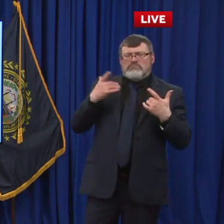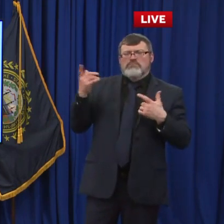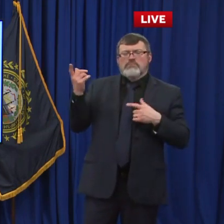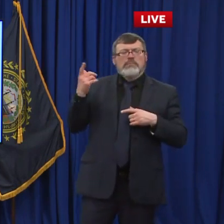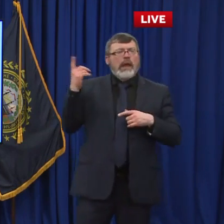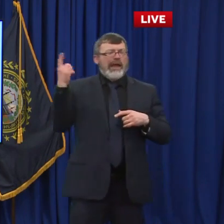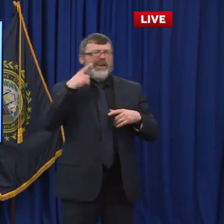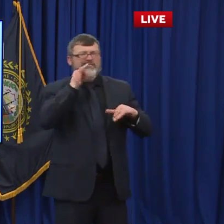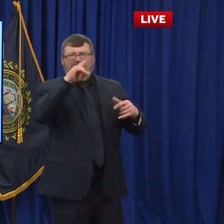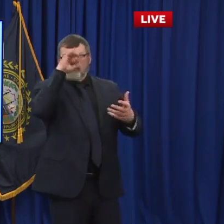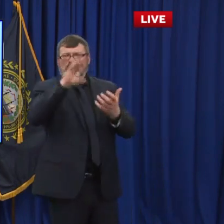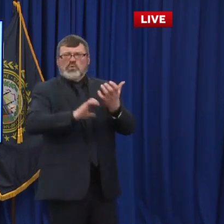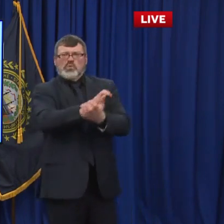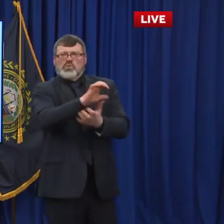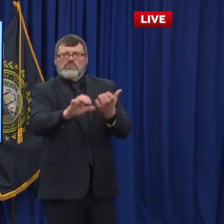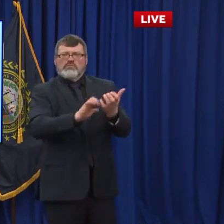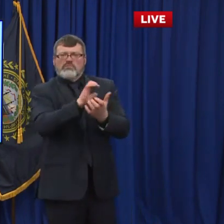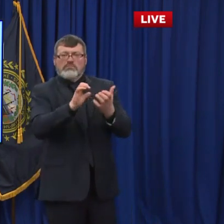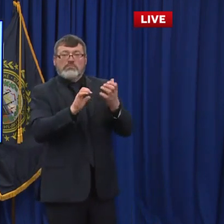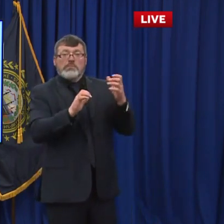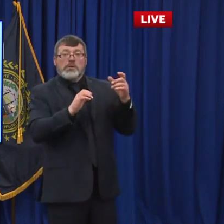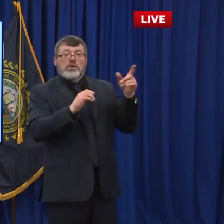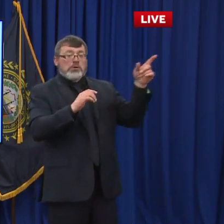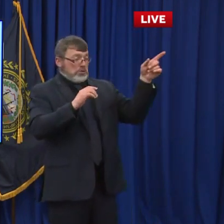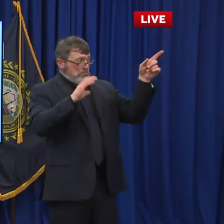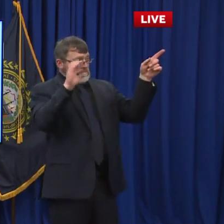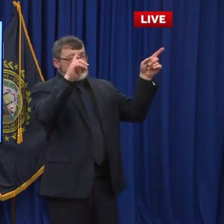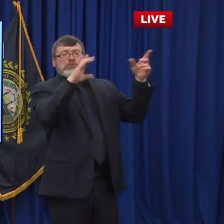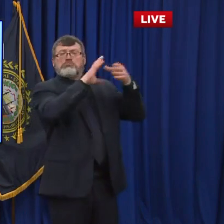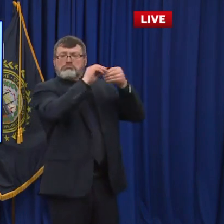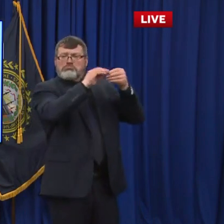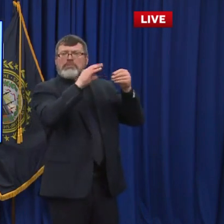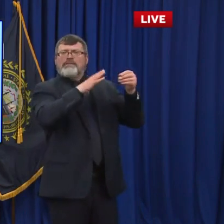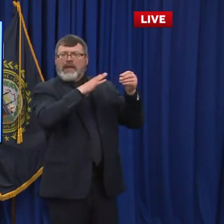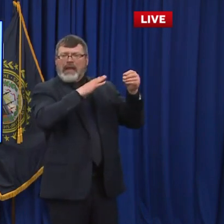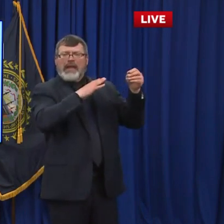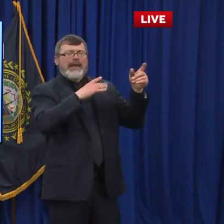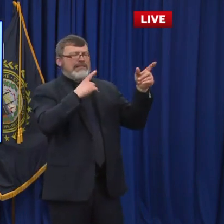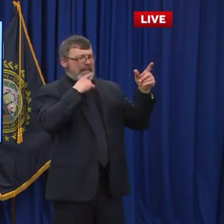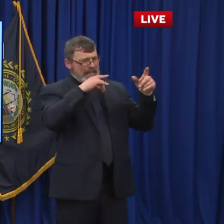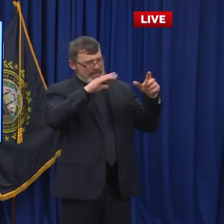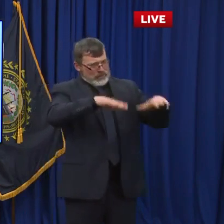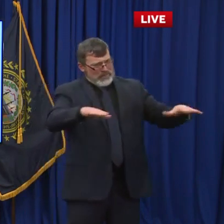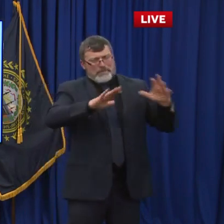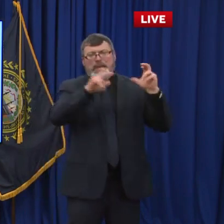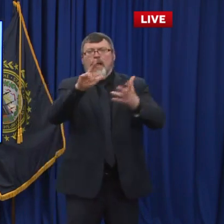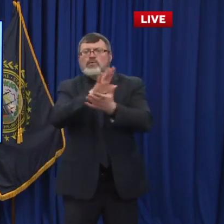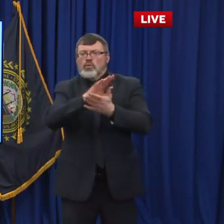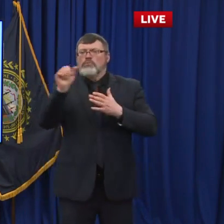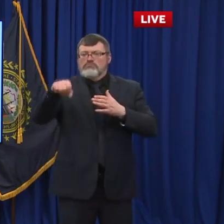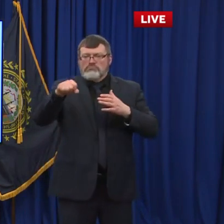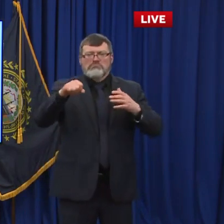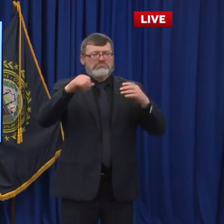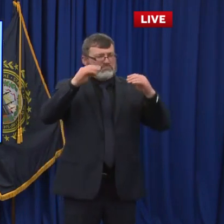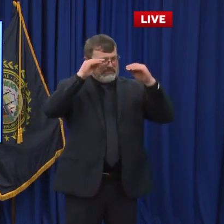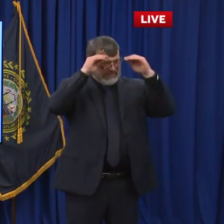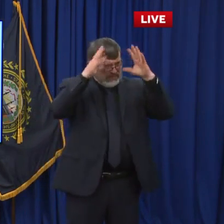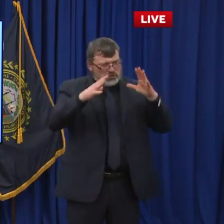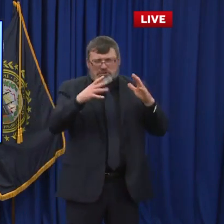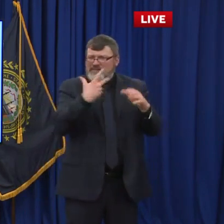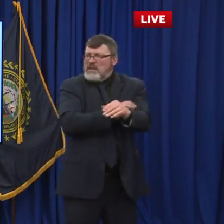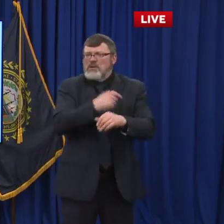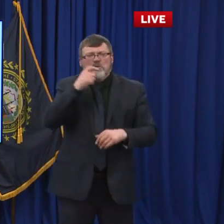when the CDC director and they say yes, of course, kids can be back into the classrooms where teachers don't need vaccinations to open up those classrooms.